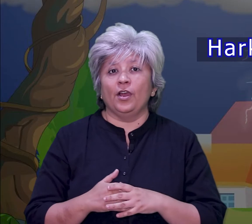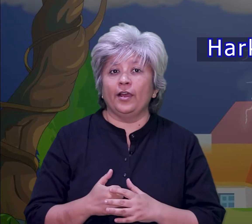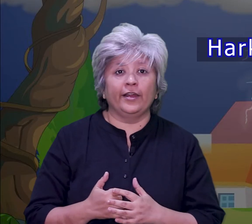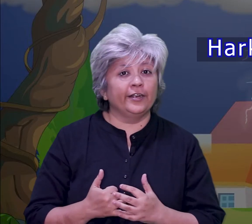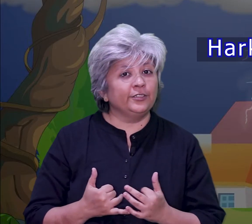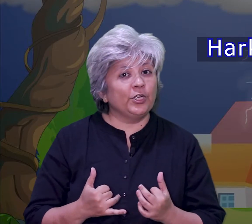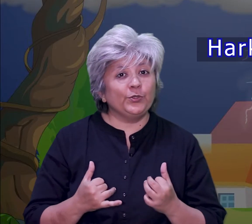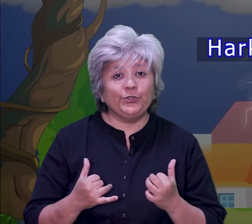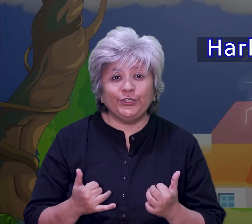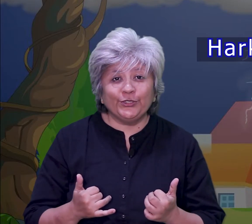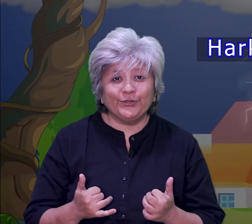Hark, don't you?